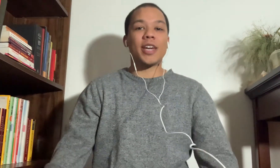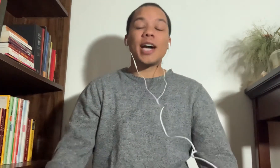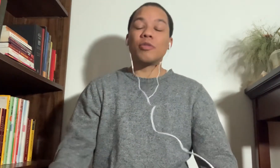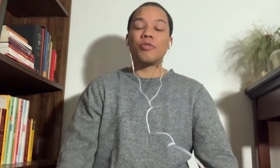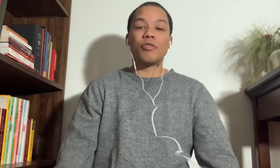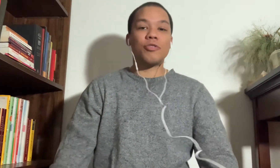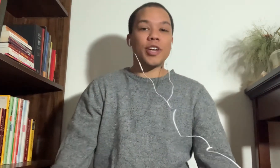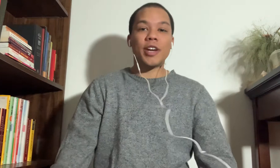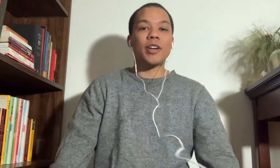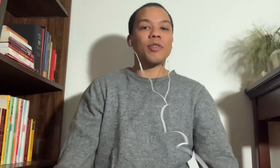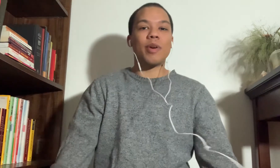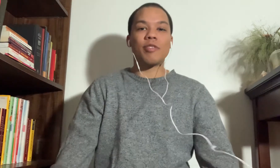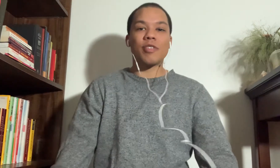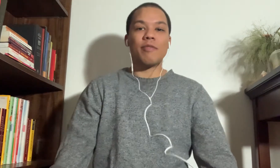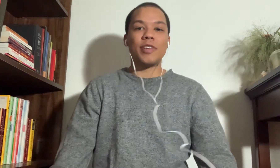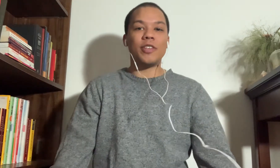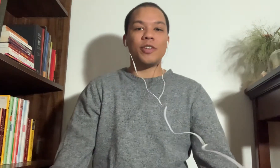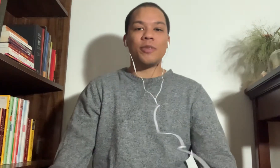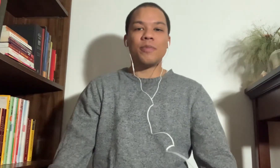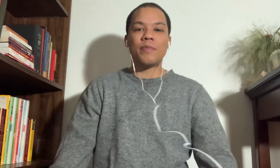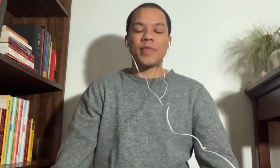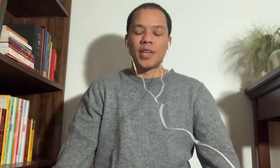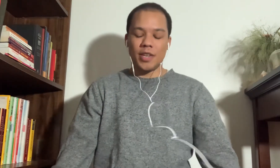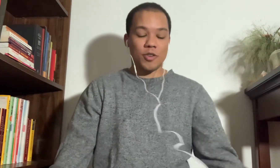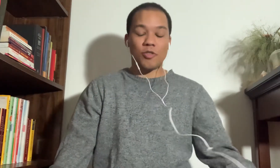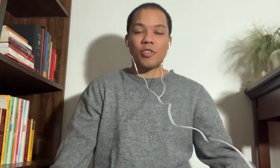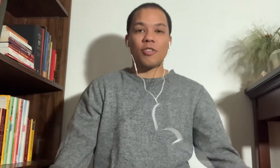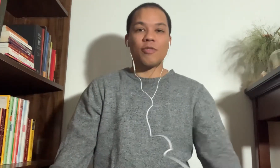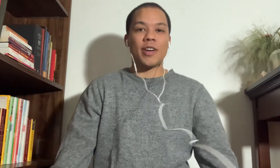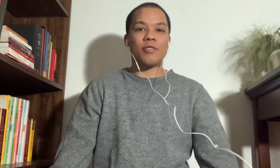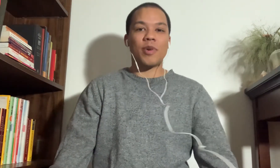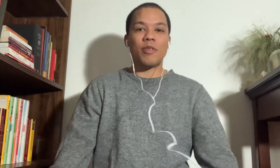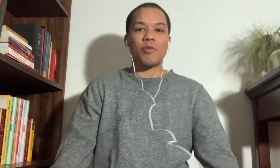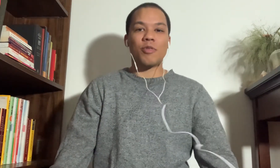couch, chair, wherever's comfy to you. Cushion is fine as well, of course.